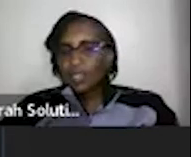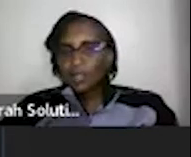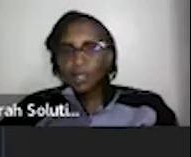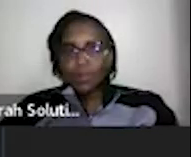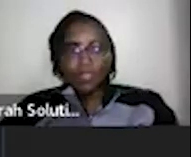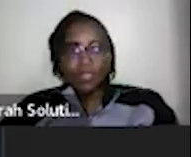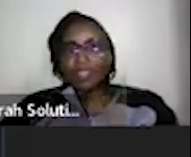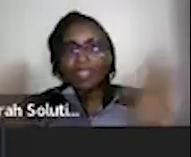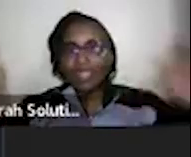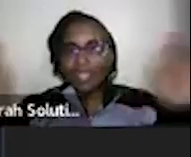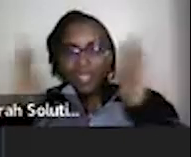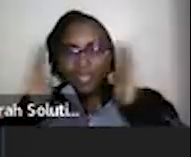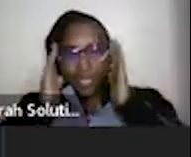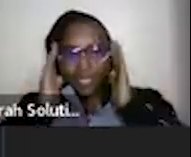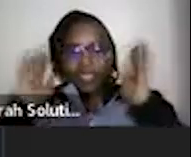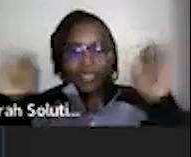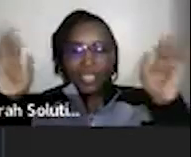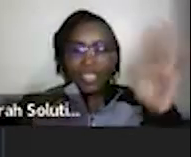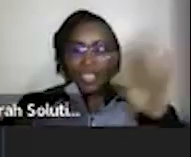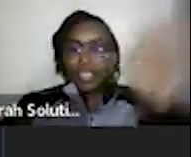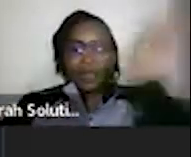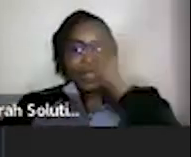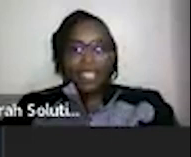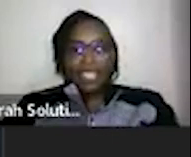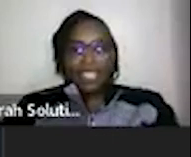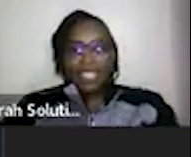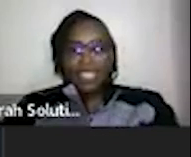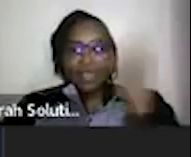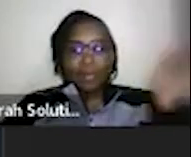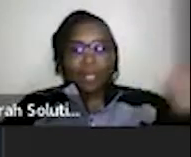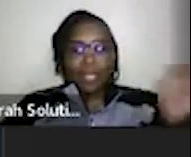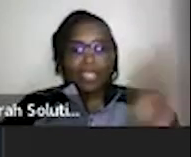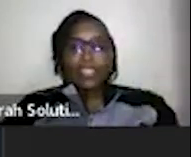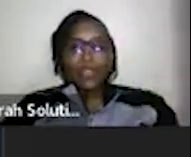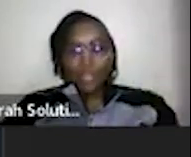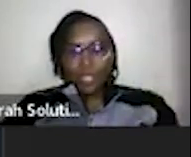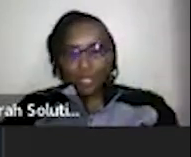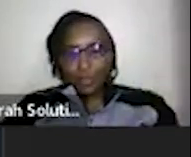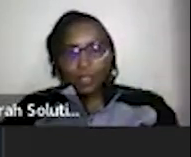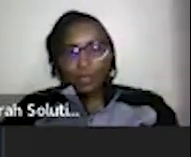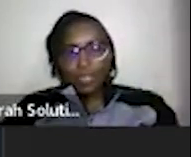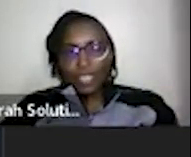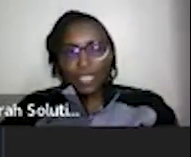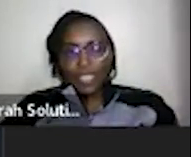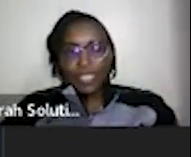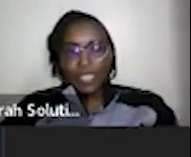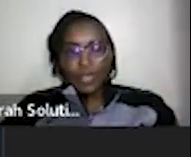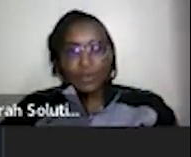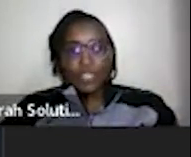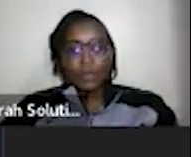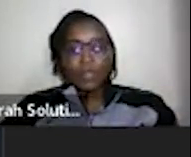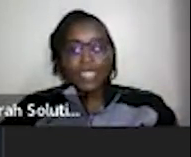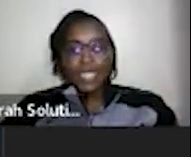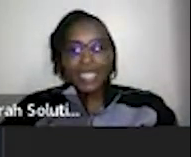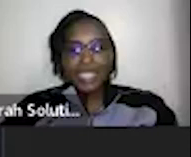tuesday okay okay fine yeah whatever day that is i'm uh that's tuesday the week of valentine's uh